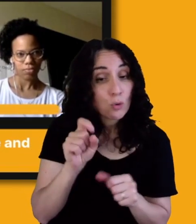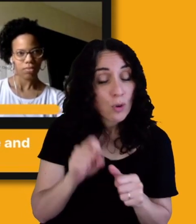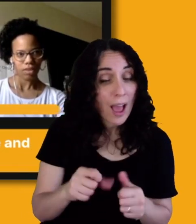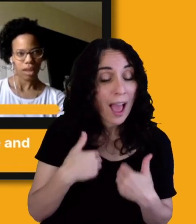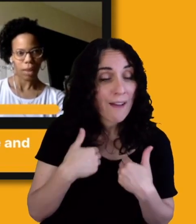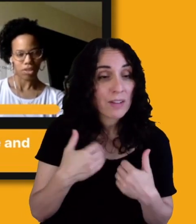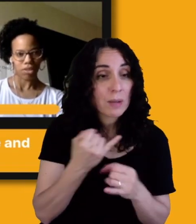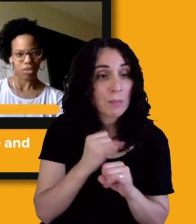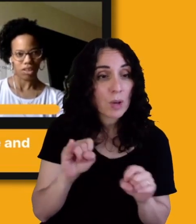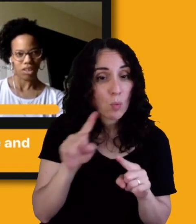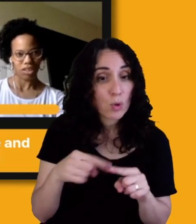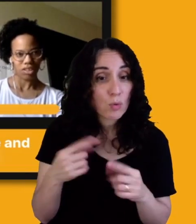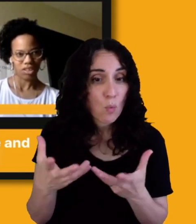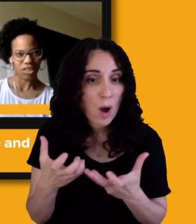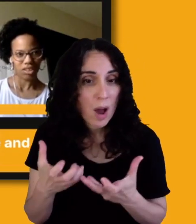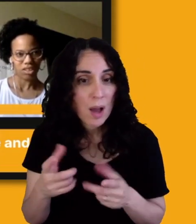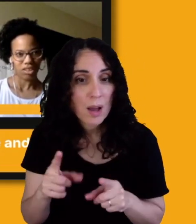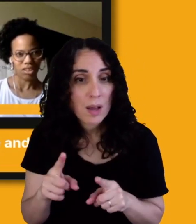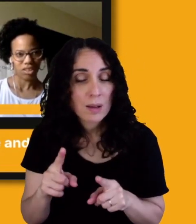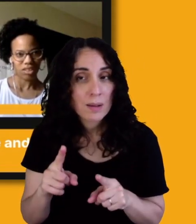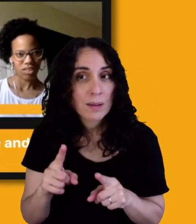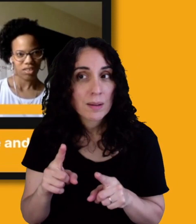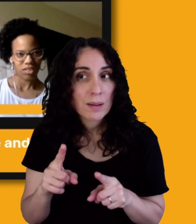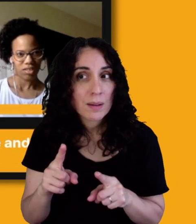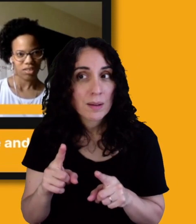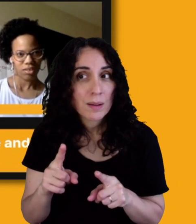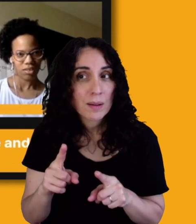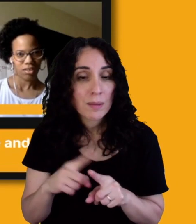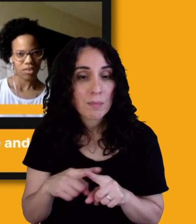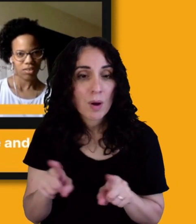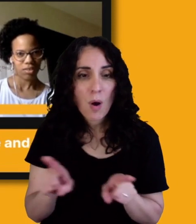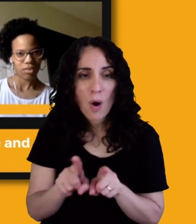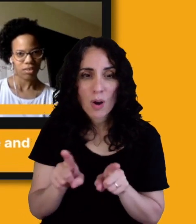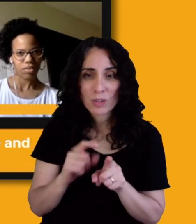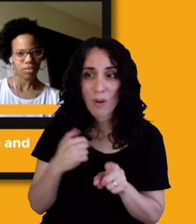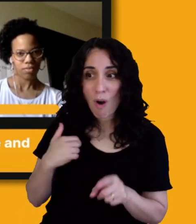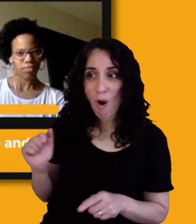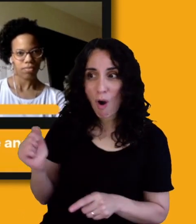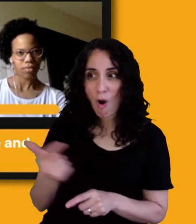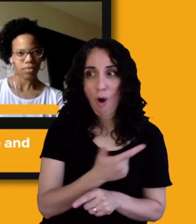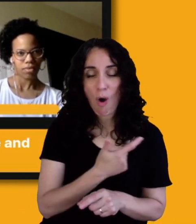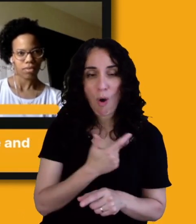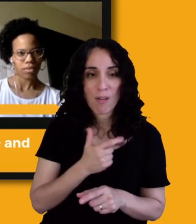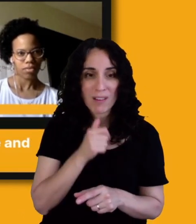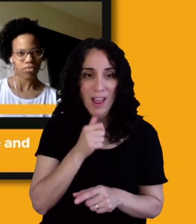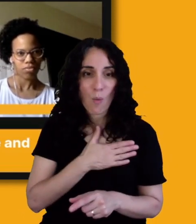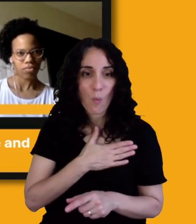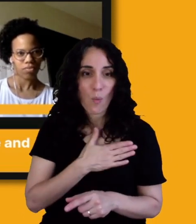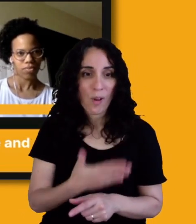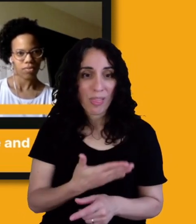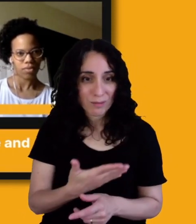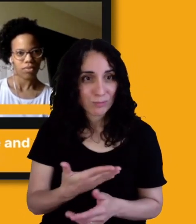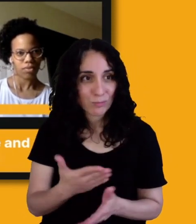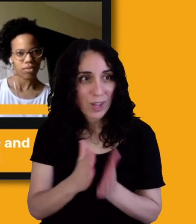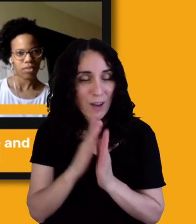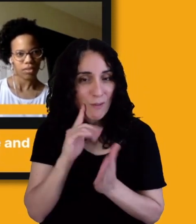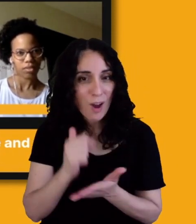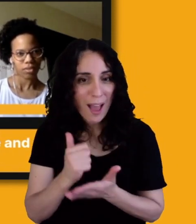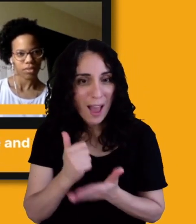Absolutely. But we also, we're so reluctant, all of us to ask for help or to expect help